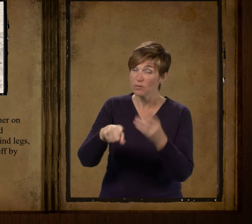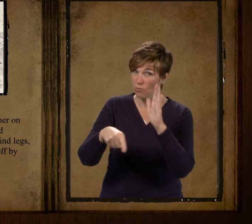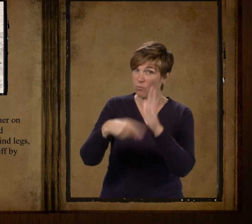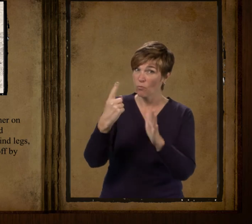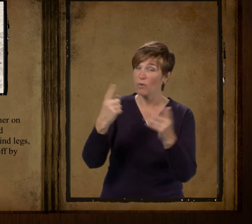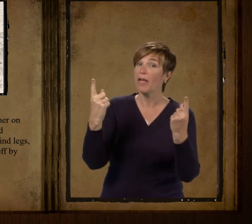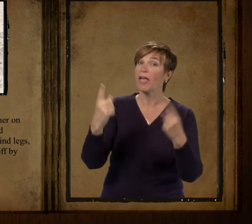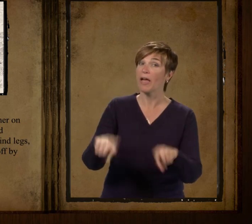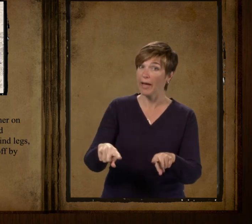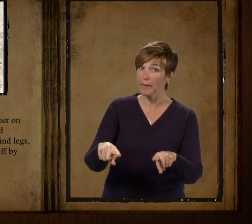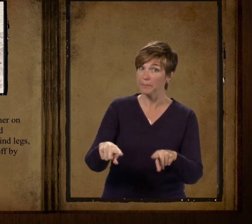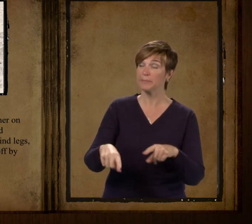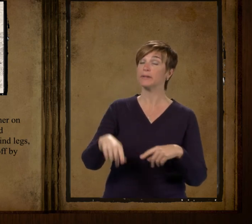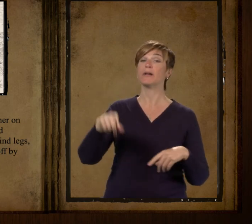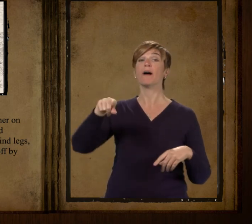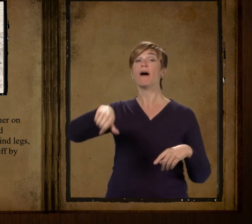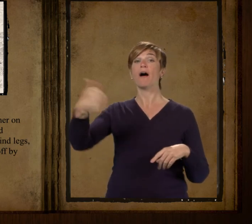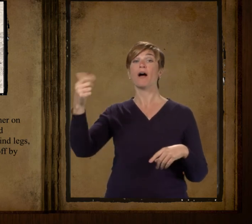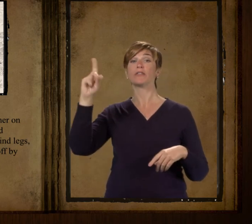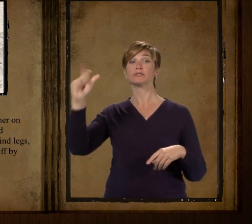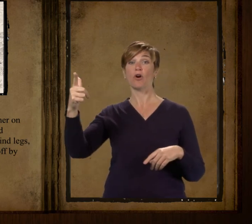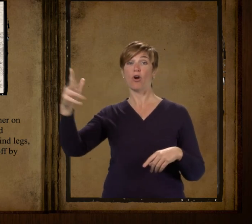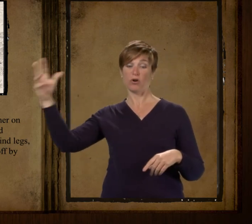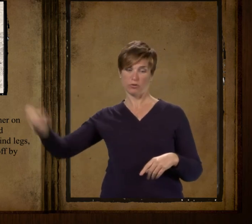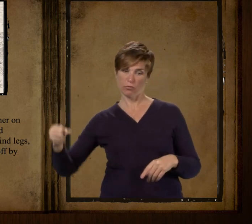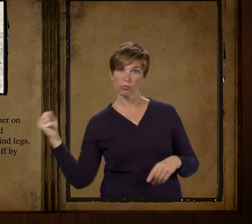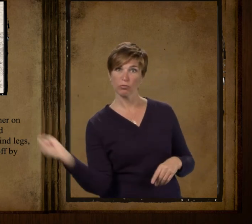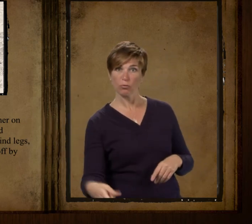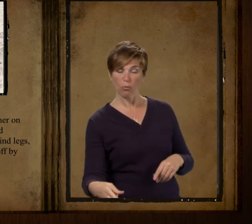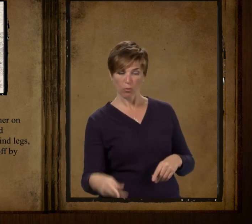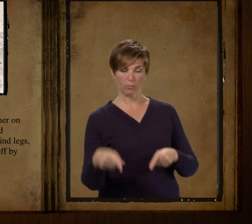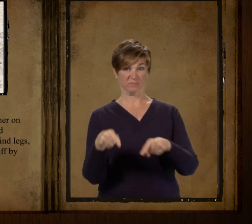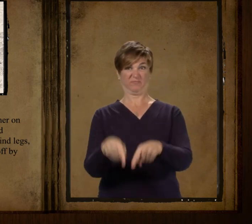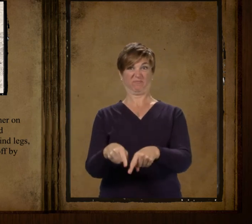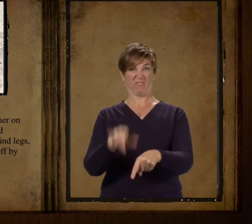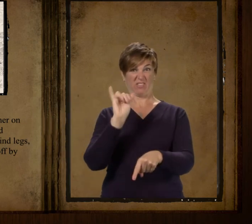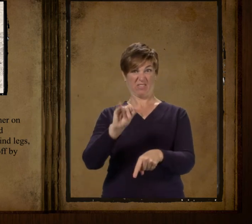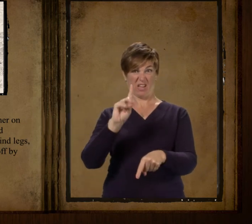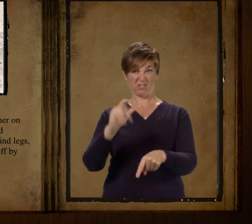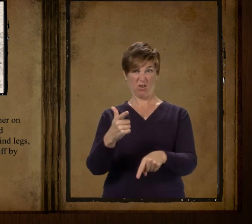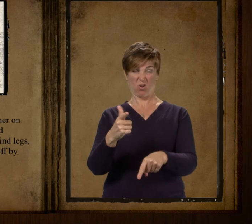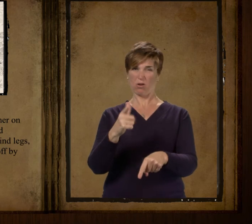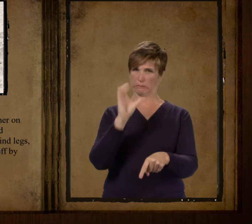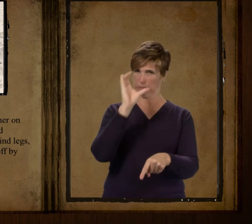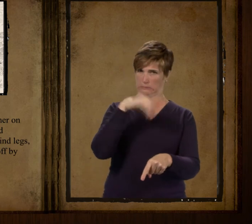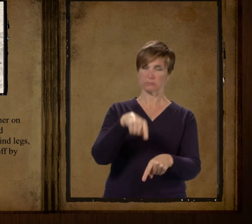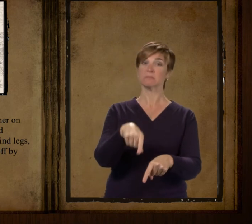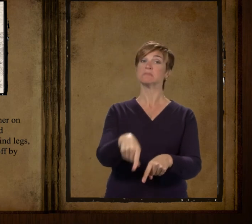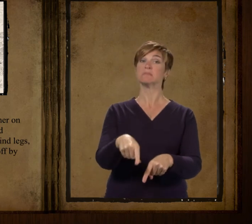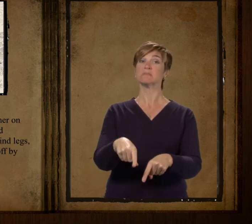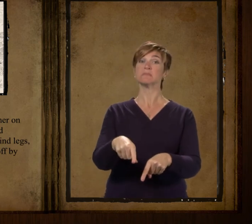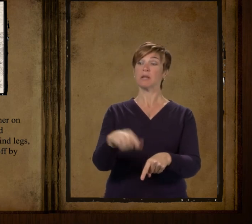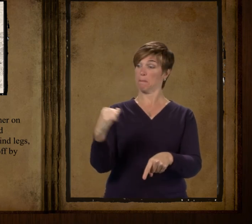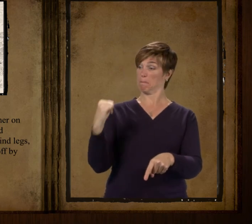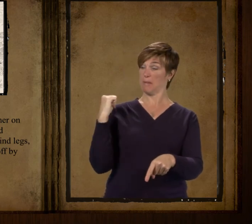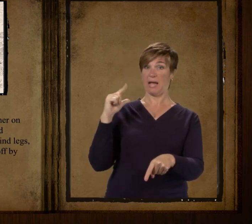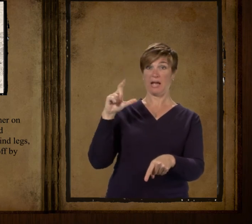smiley always come out winter on that pup till he harnessed a dog once that didn't have no hind legs